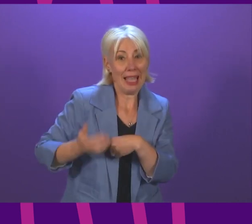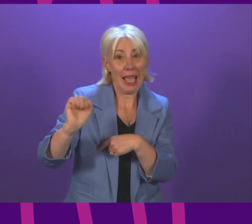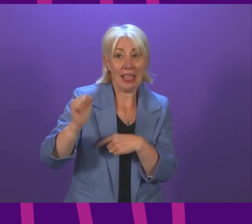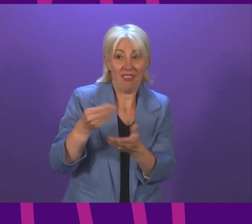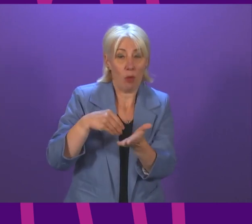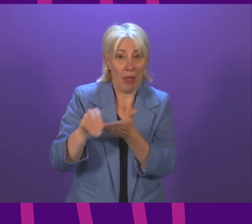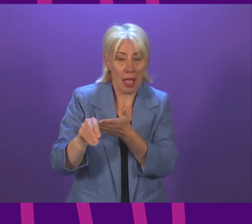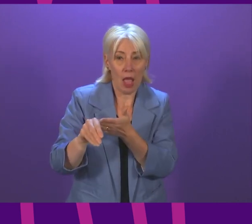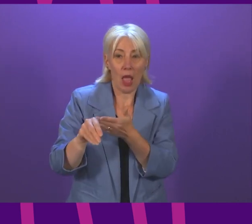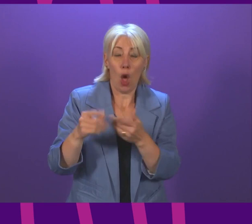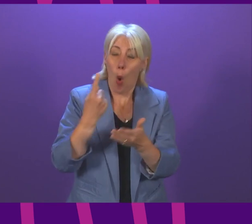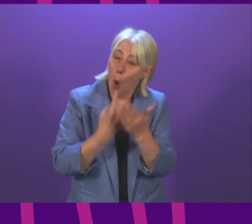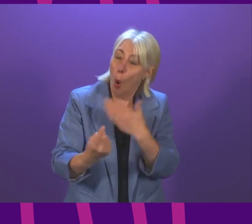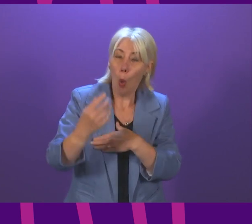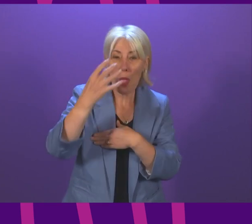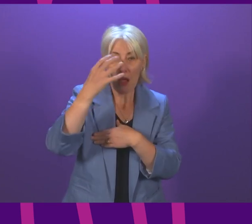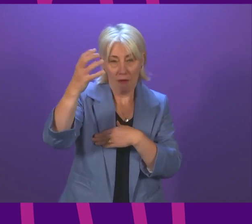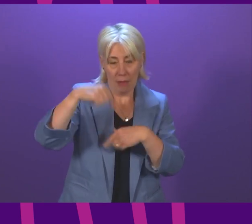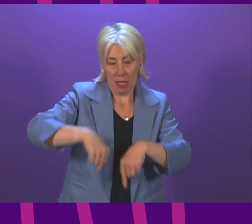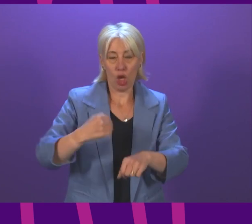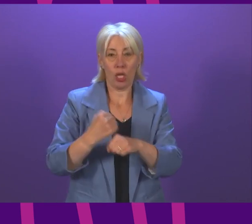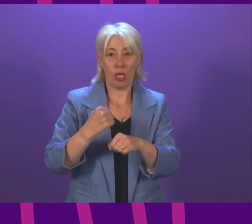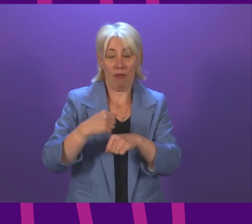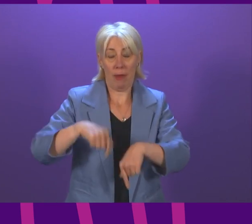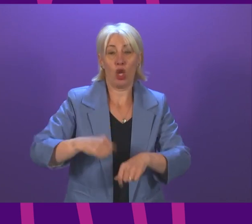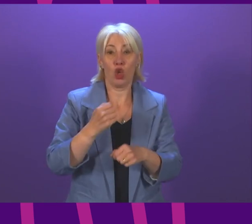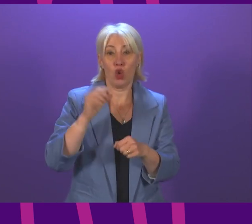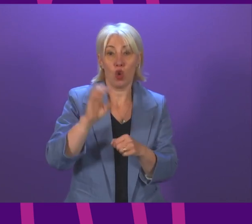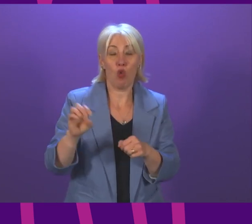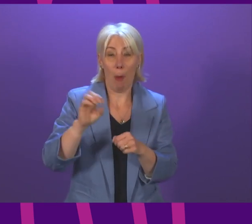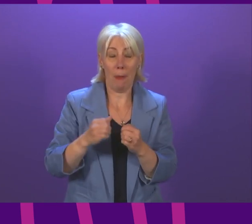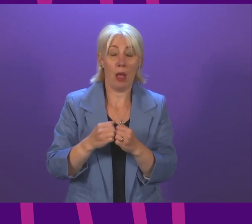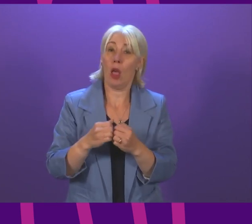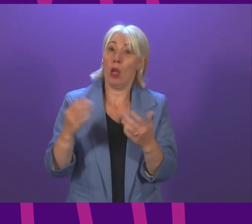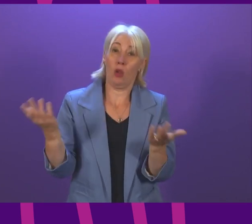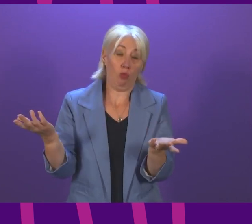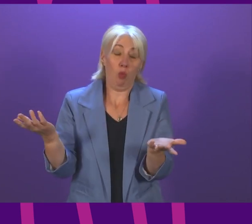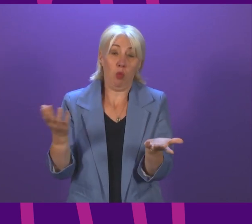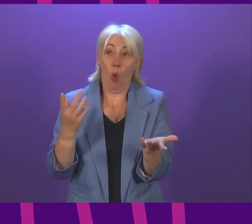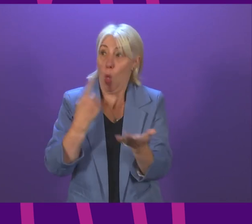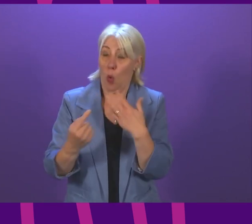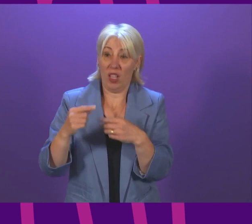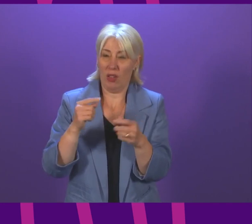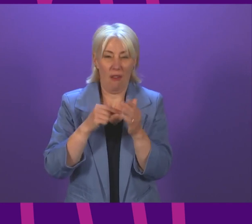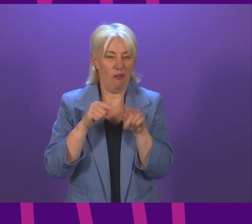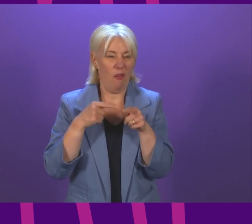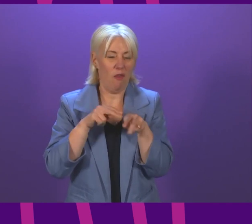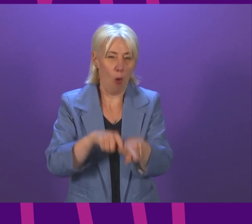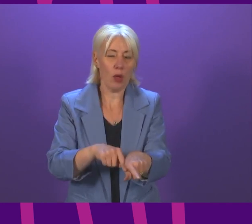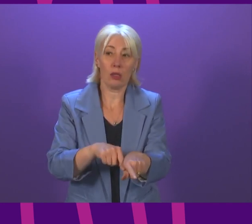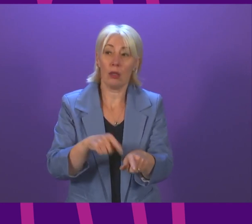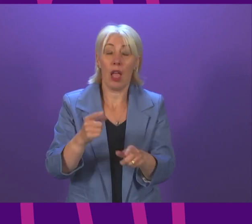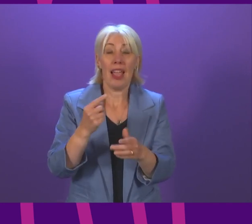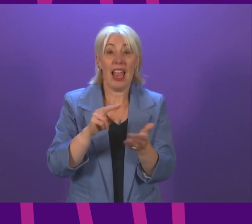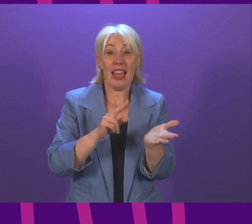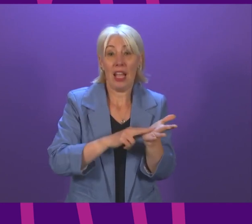such restrictive rules onto the public. Nicola Sturgeon wants independence in Europe. Well, she's got it. She's completely alone in